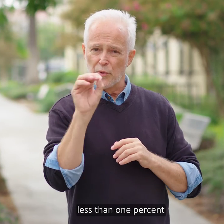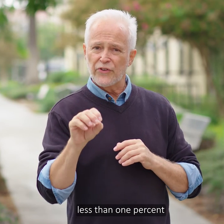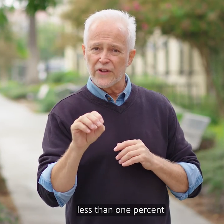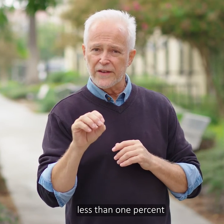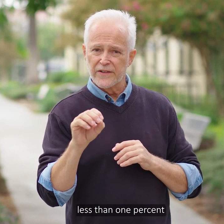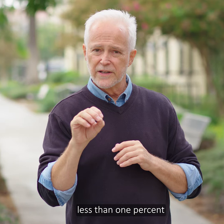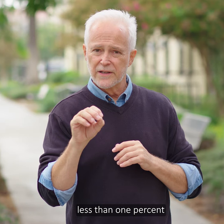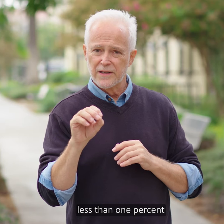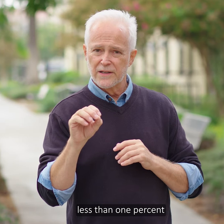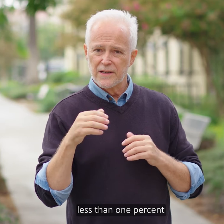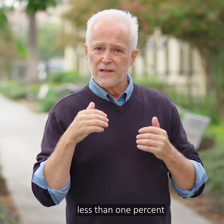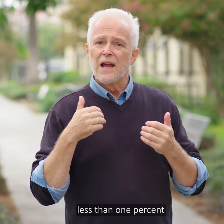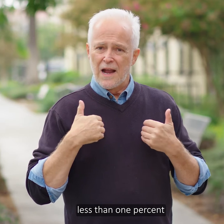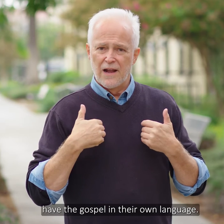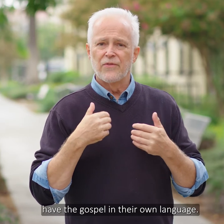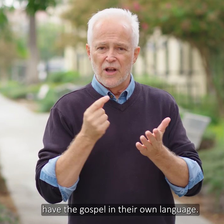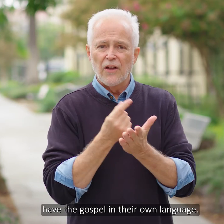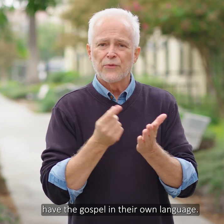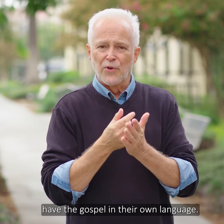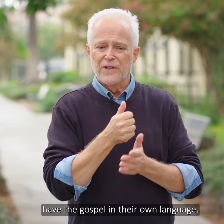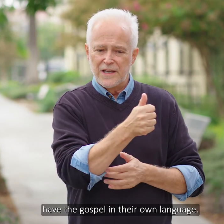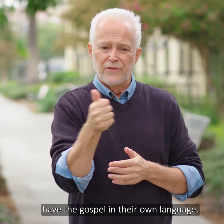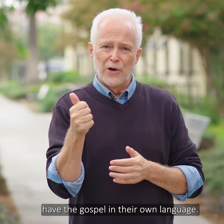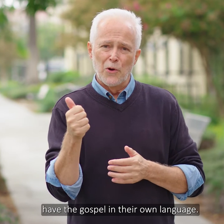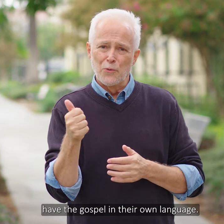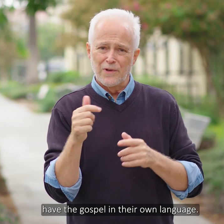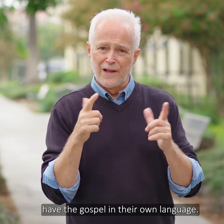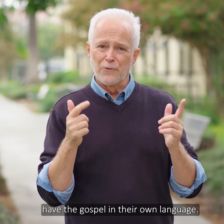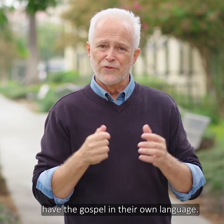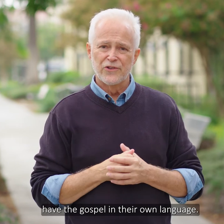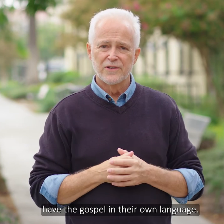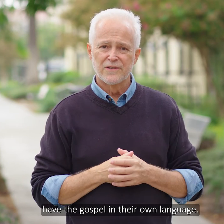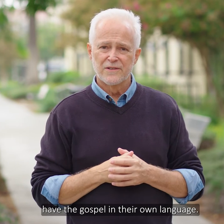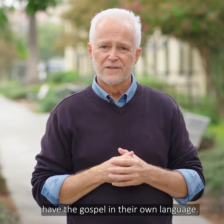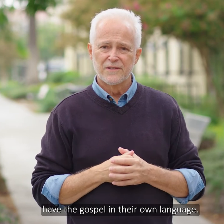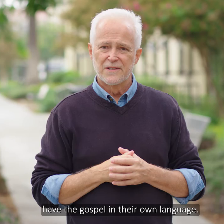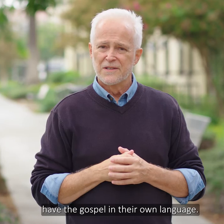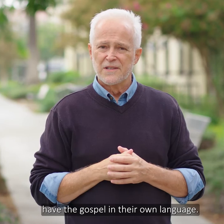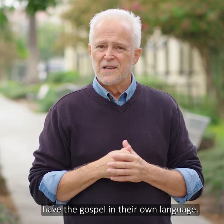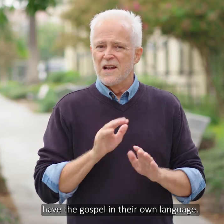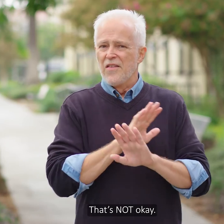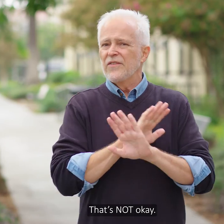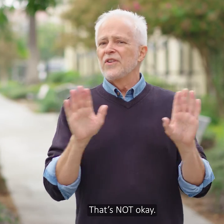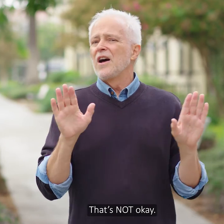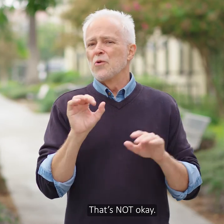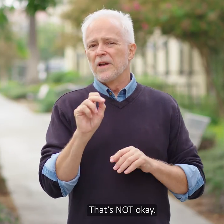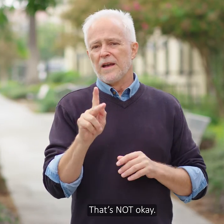% have the gospel in their own language. That's not okay.